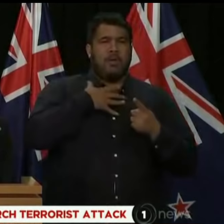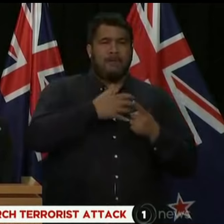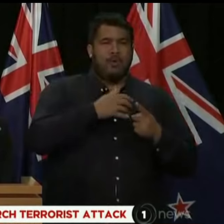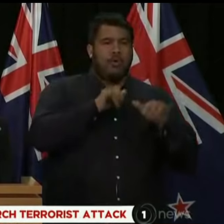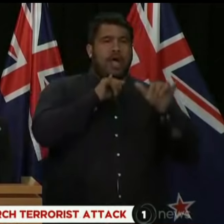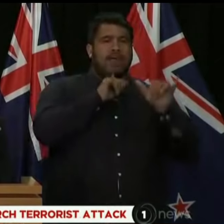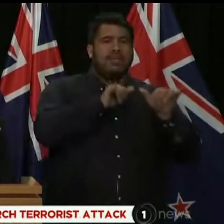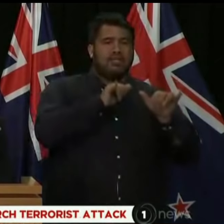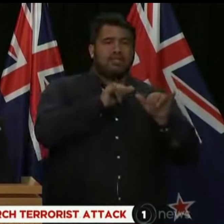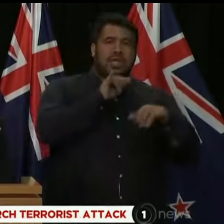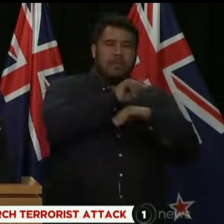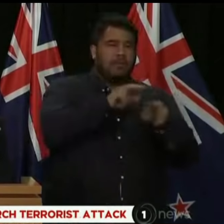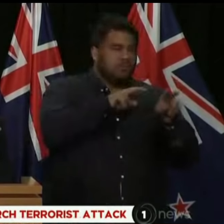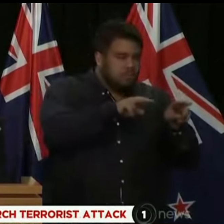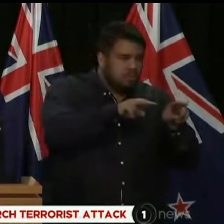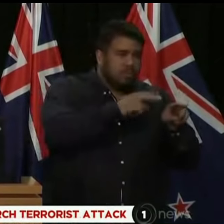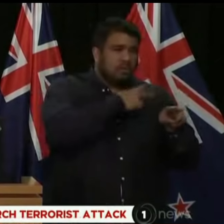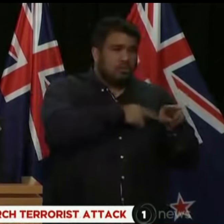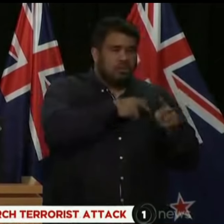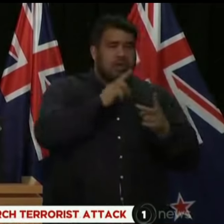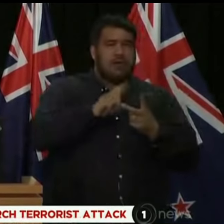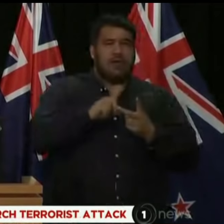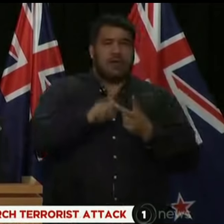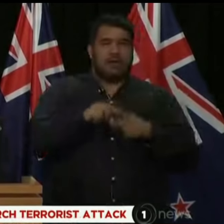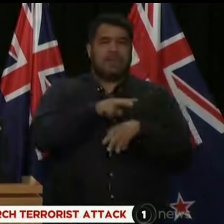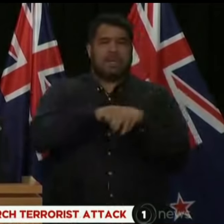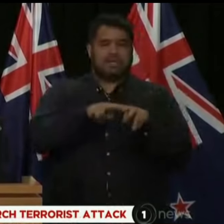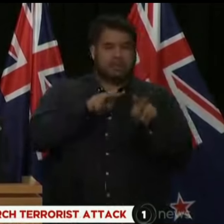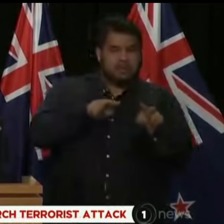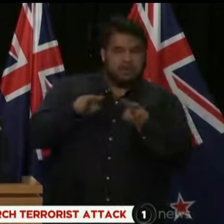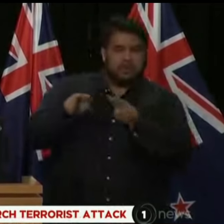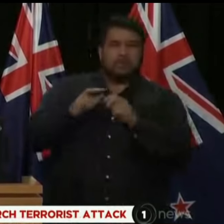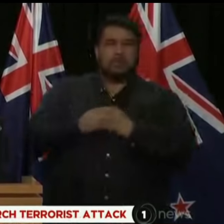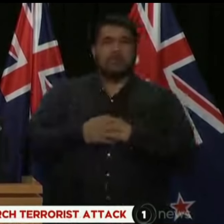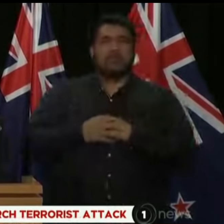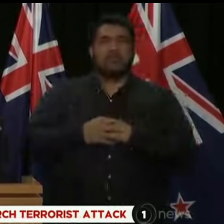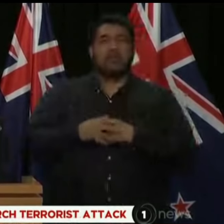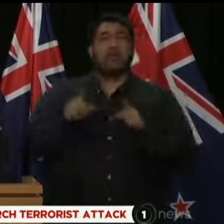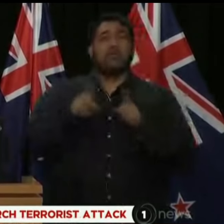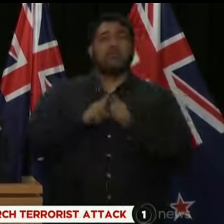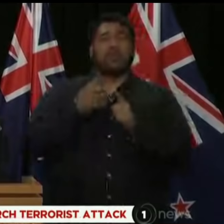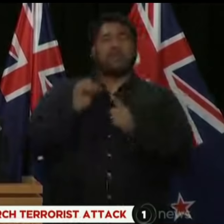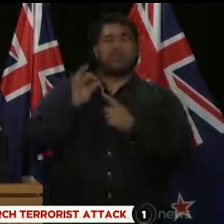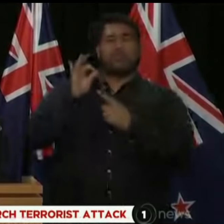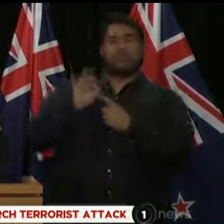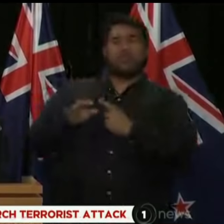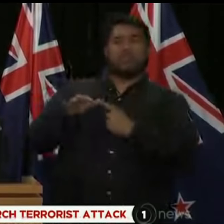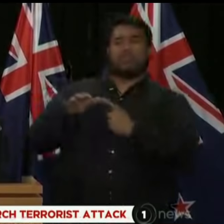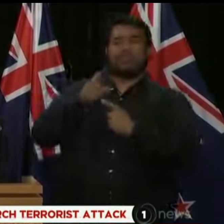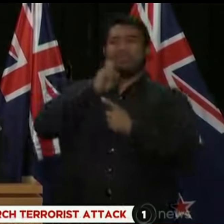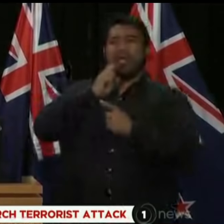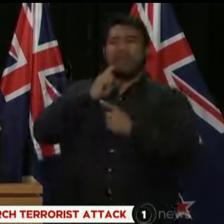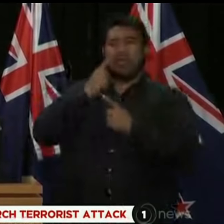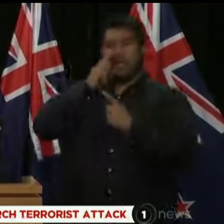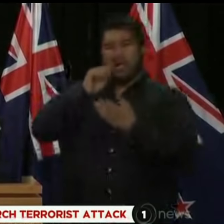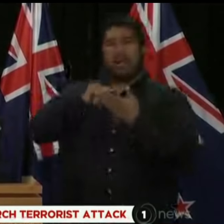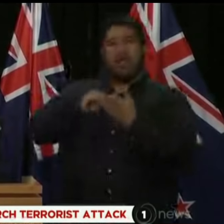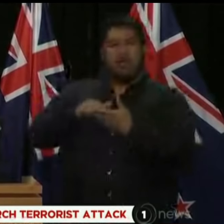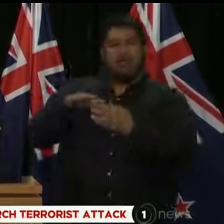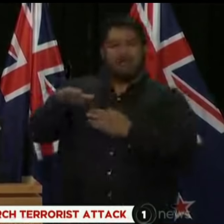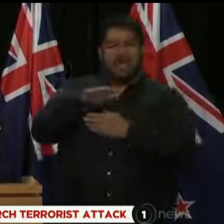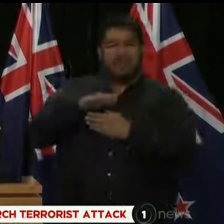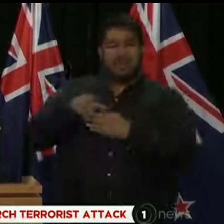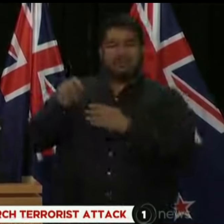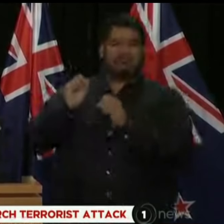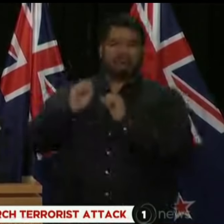border security. A number of specialist family liaison staff were deployed. Close liaison has been